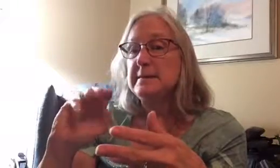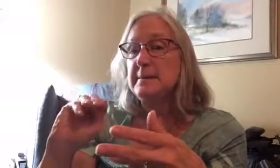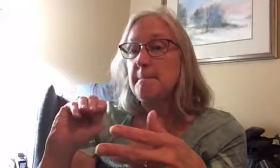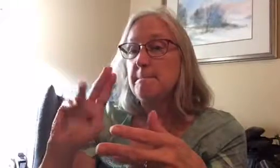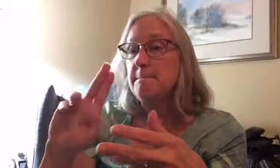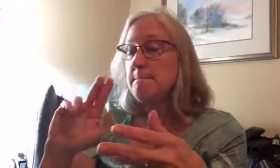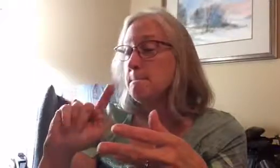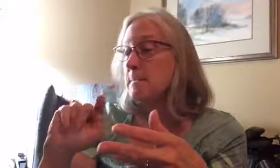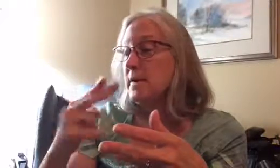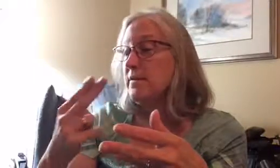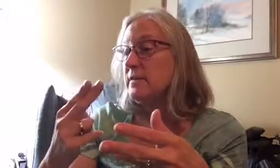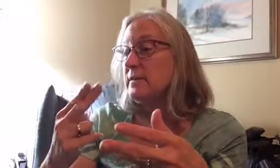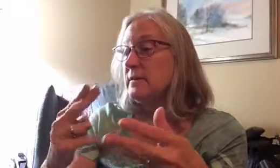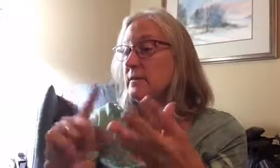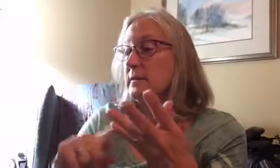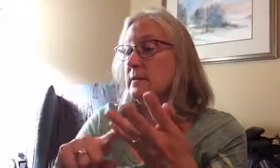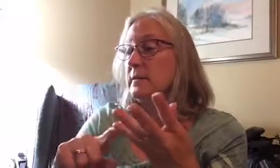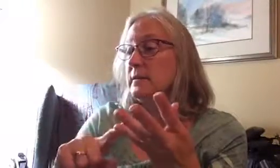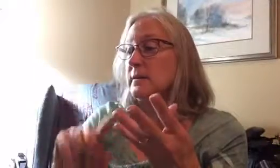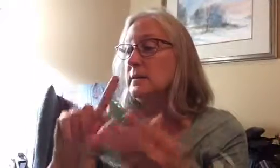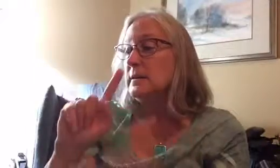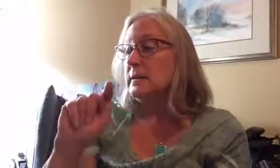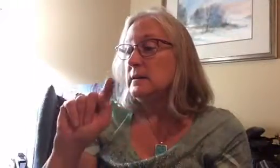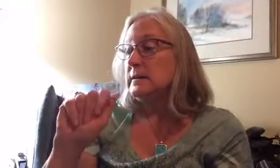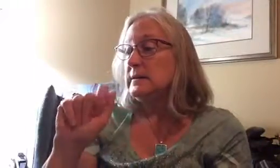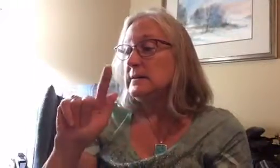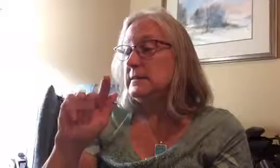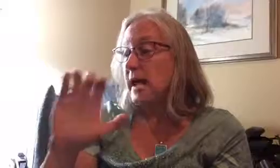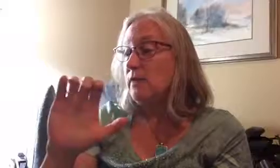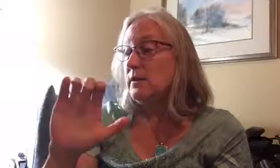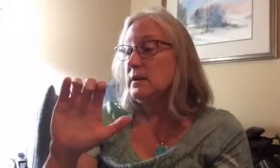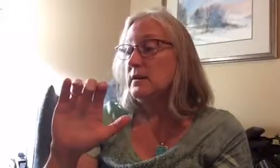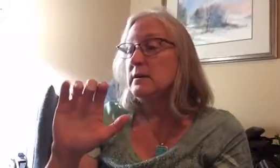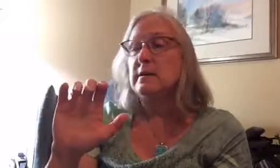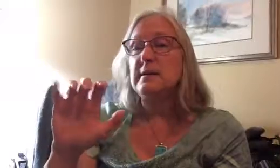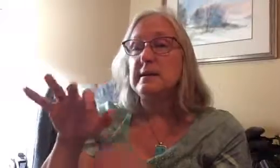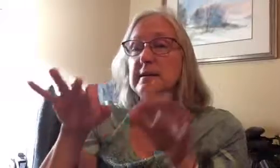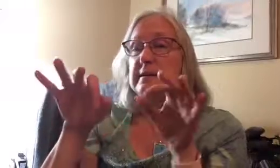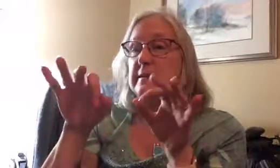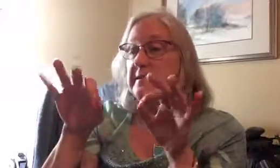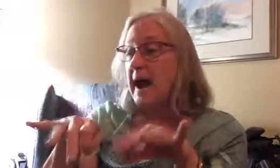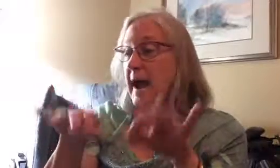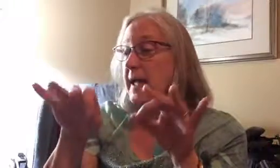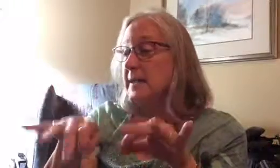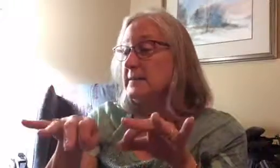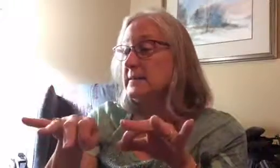bismuth talc dyes